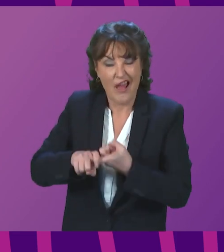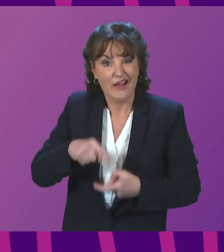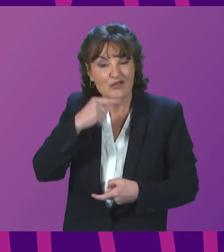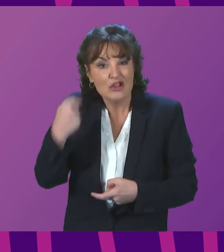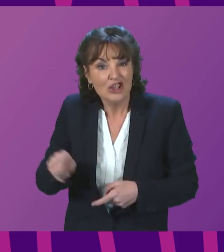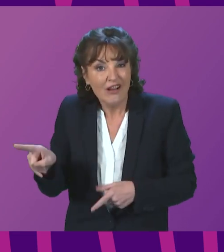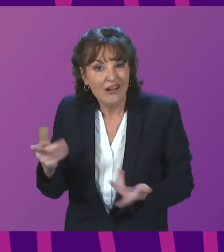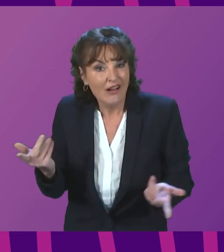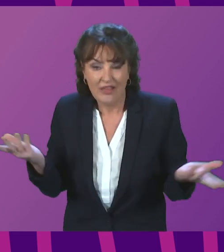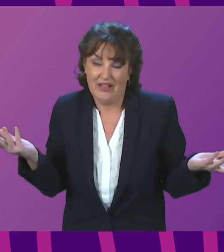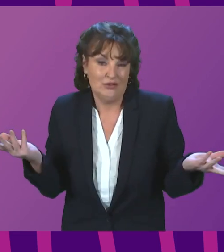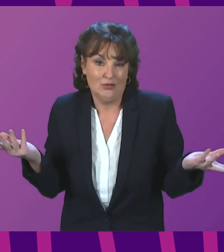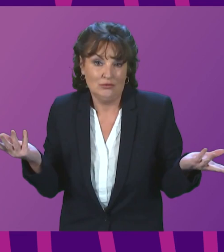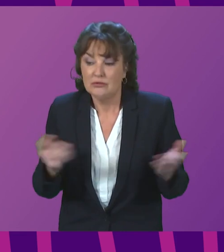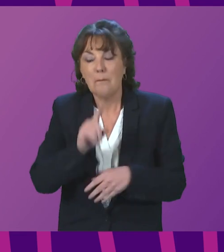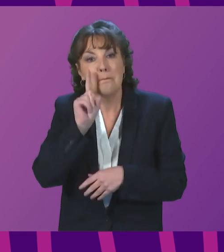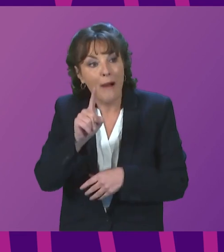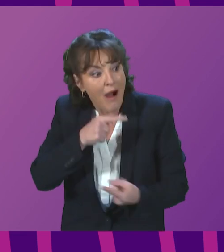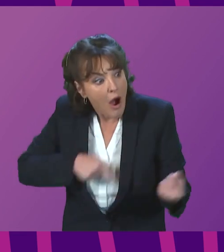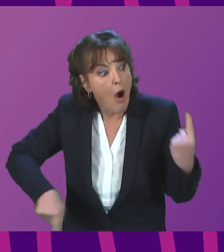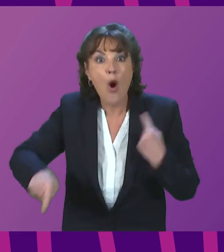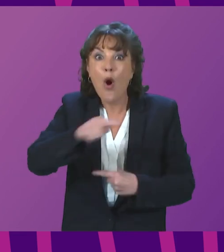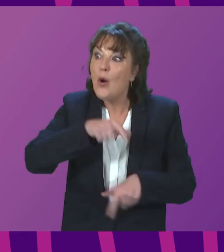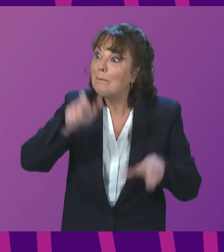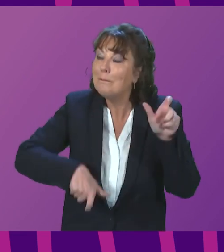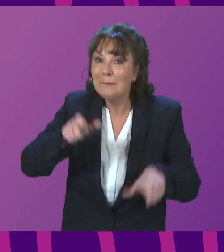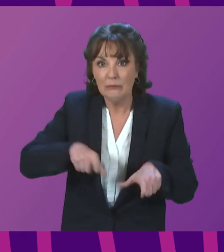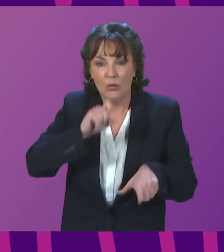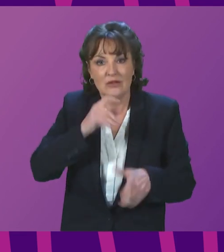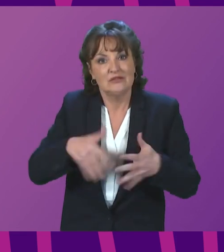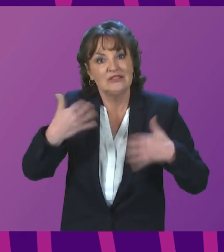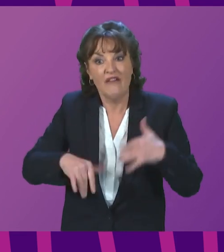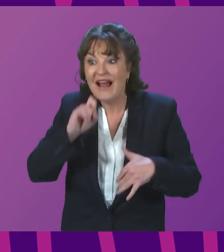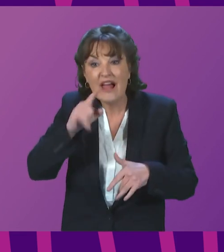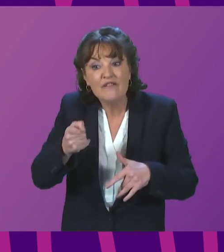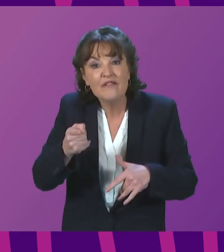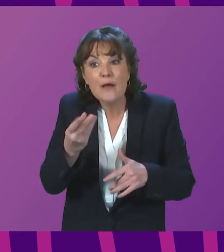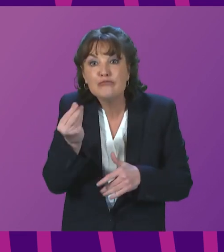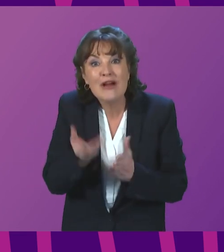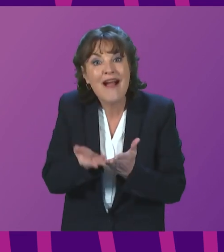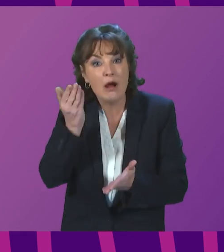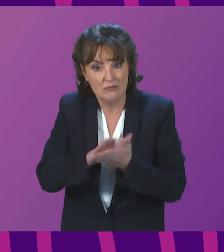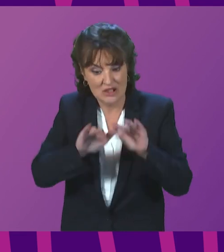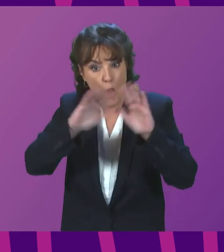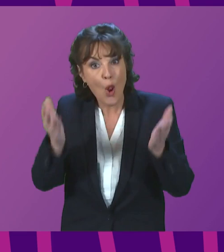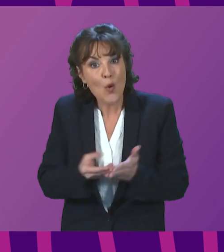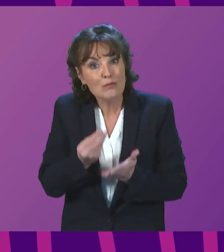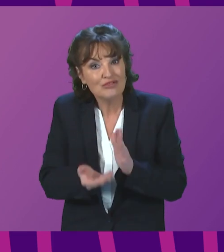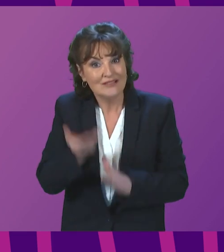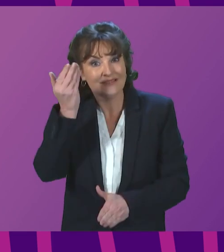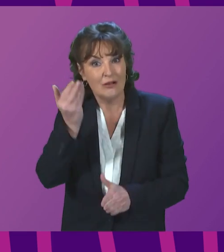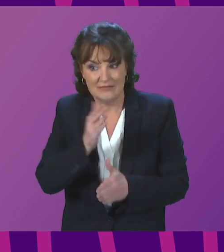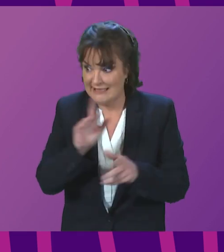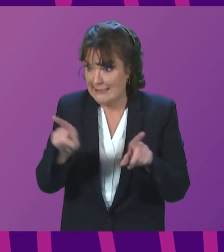come from Russia, but we will all bear the burden of global price increases for energy and indeed for fuel, which is driving